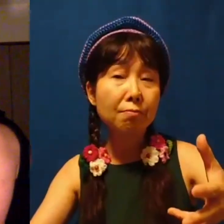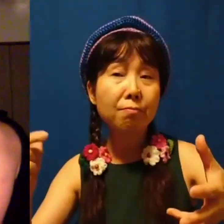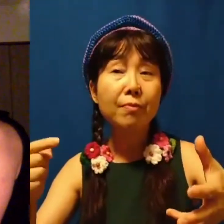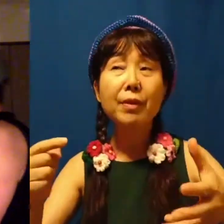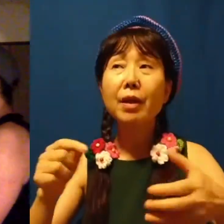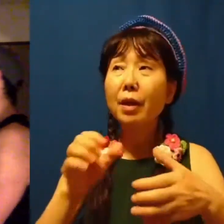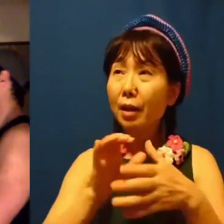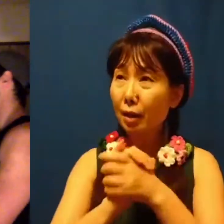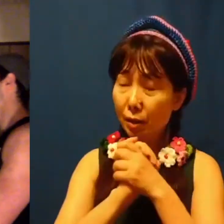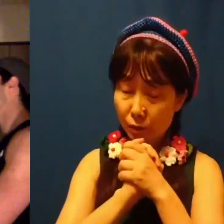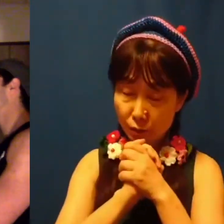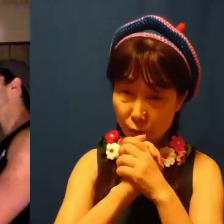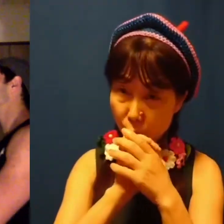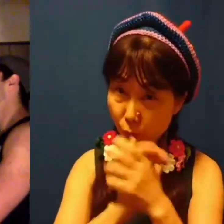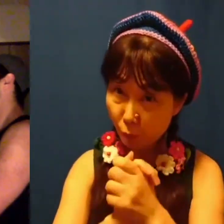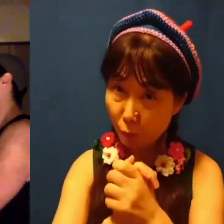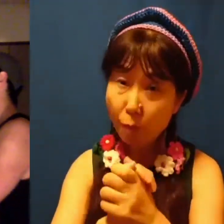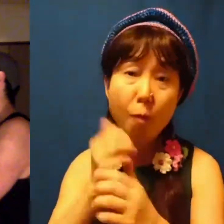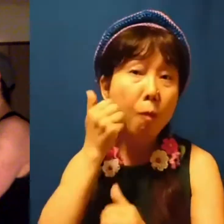come on my own,